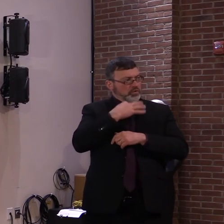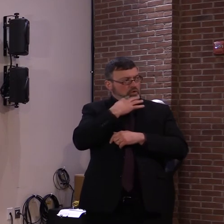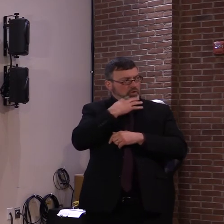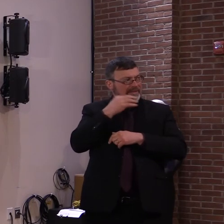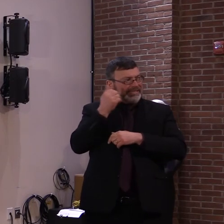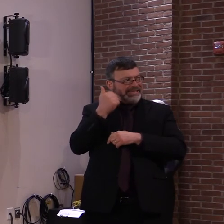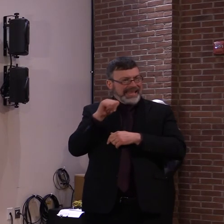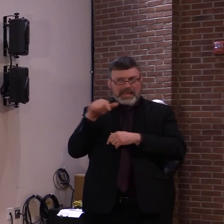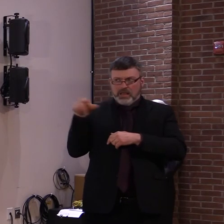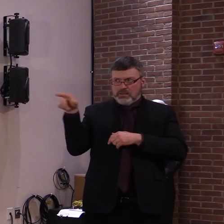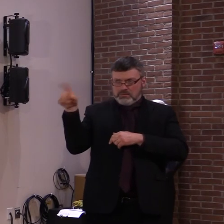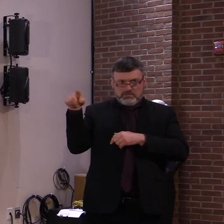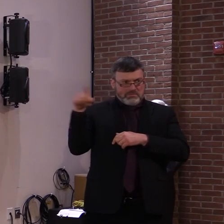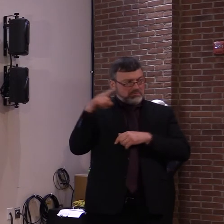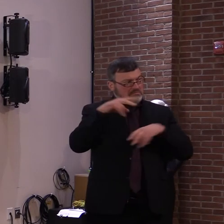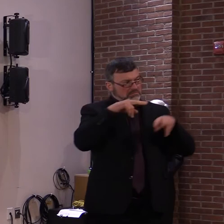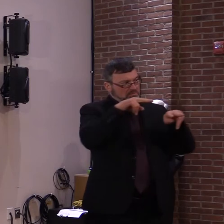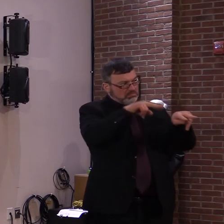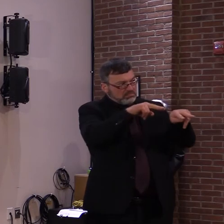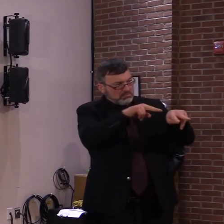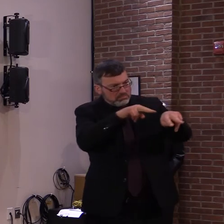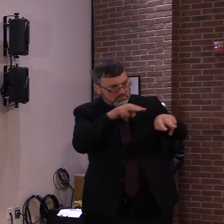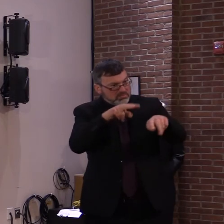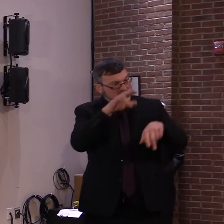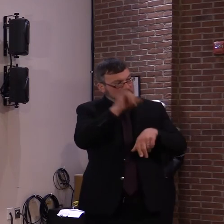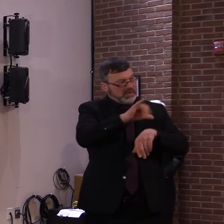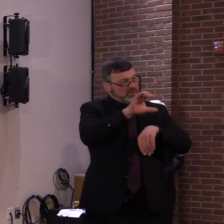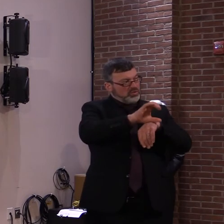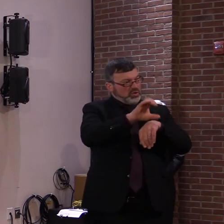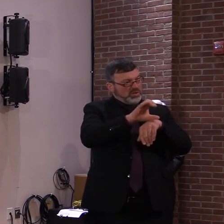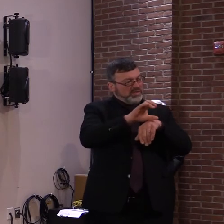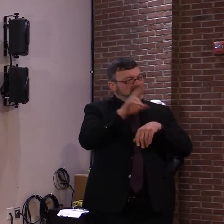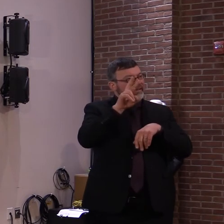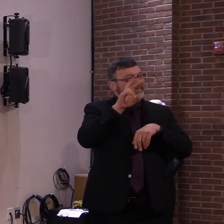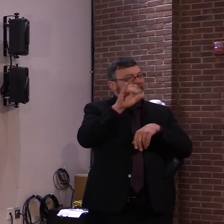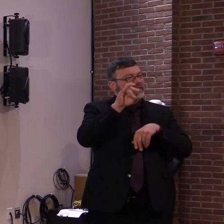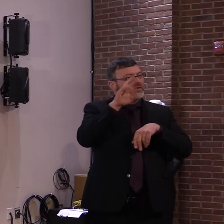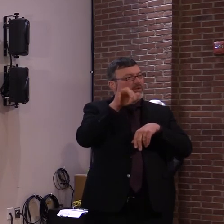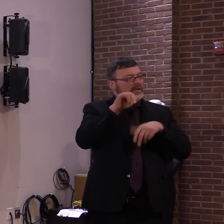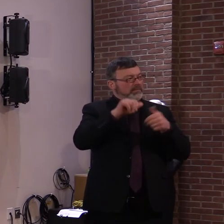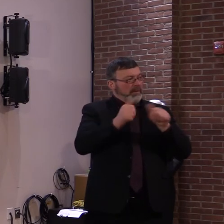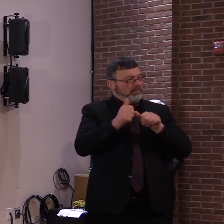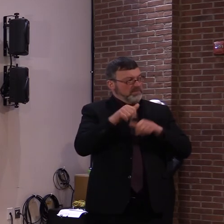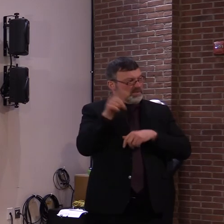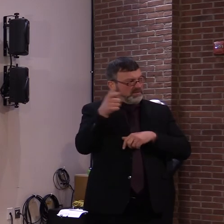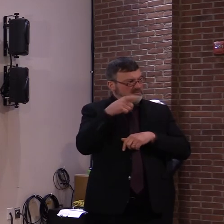churches out there. I'm not sure who'd do it. So if there's any plan to do that or have there been?